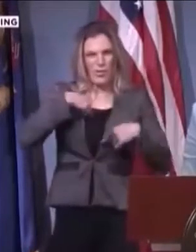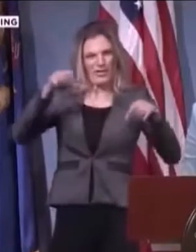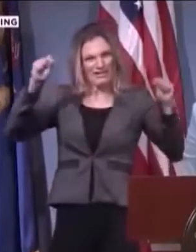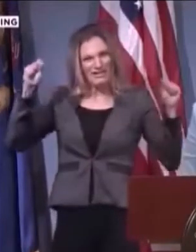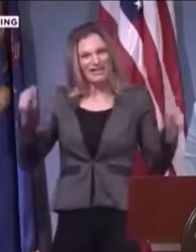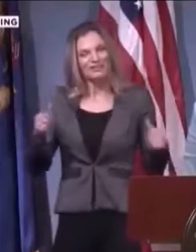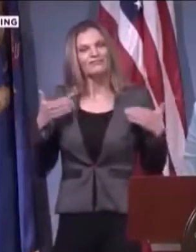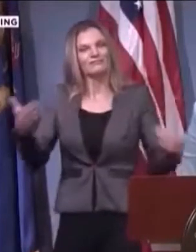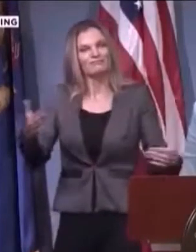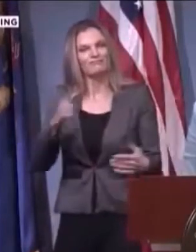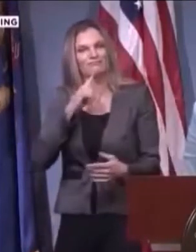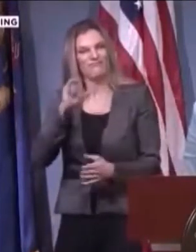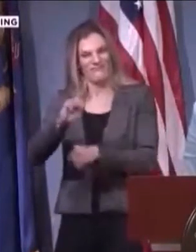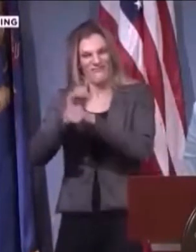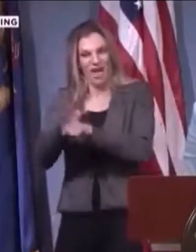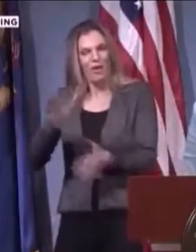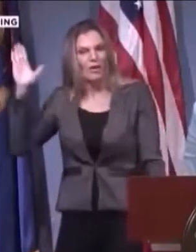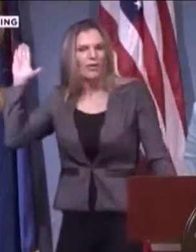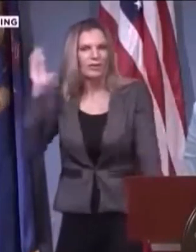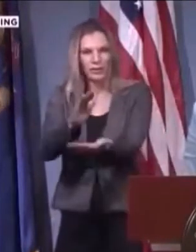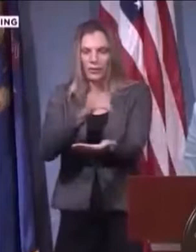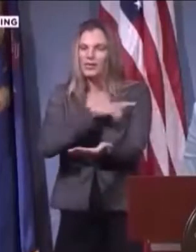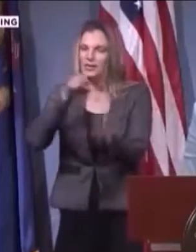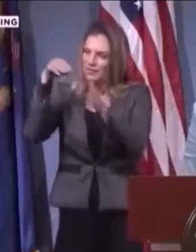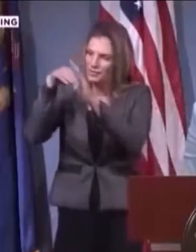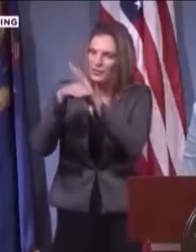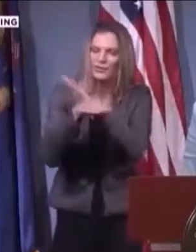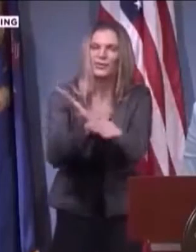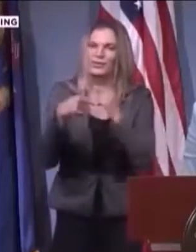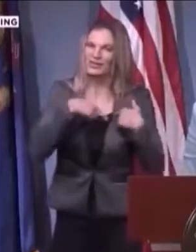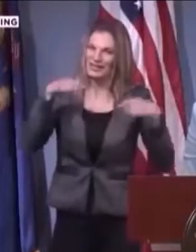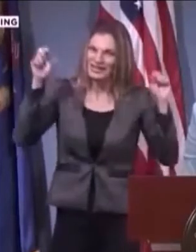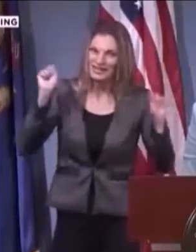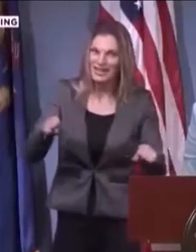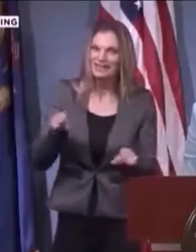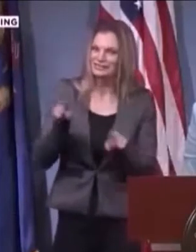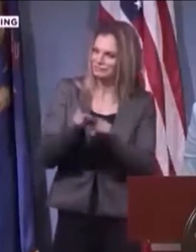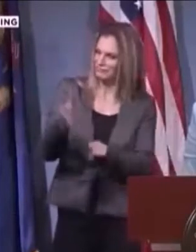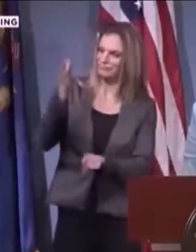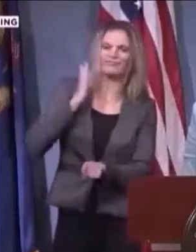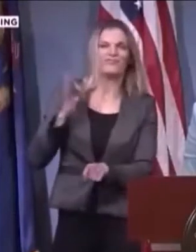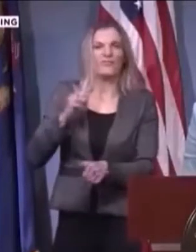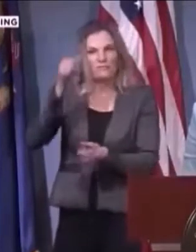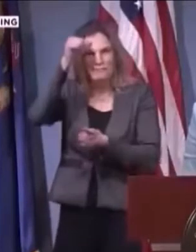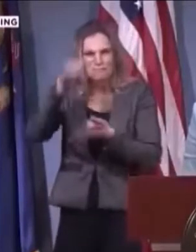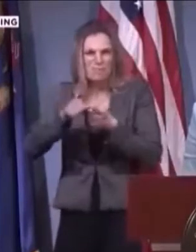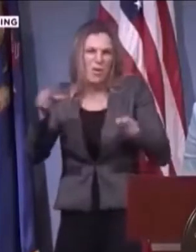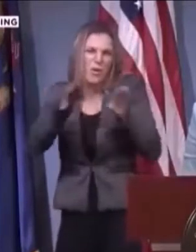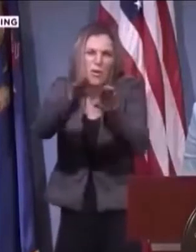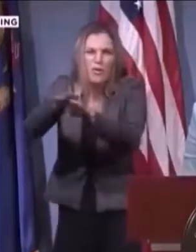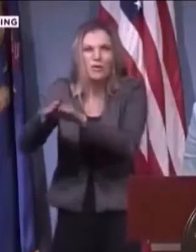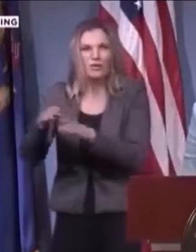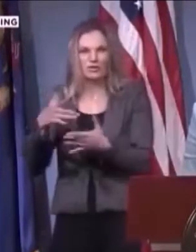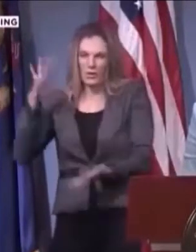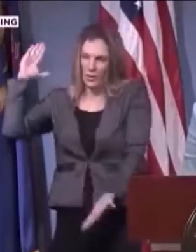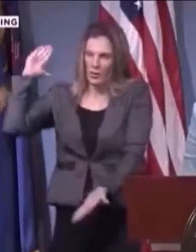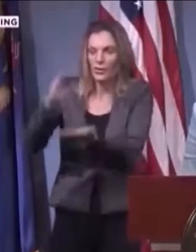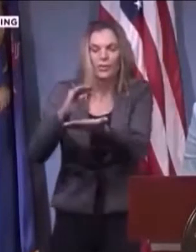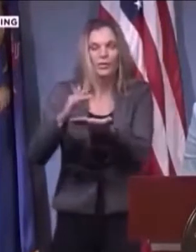me to put on a mask and I refuse at that point if they ask me to leave because I've refused and I refuse to leave